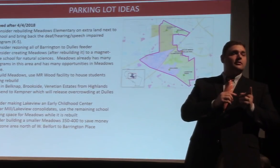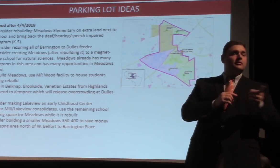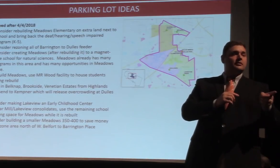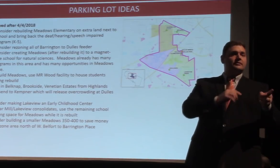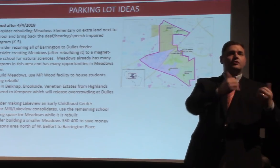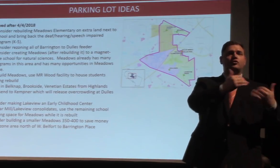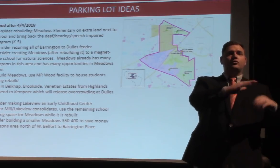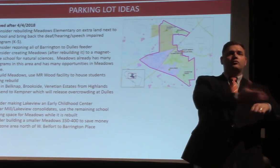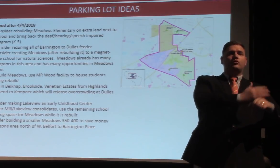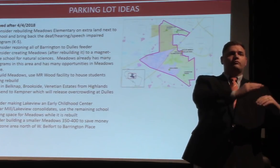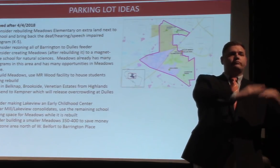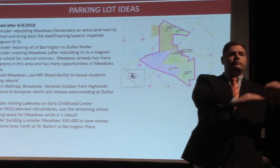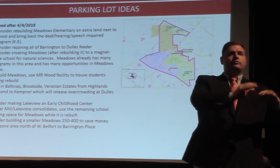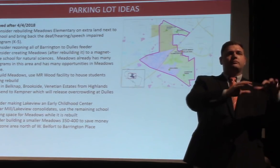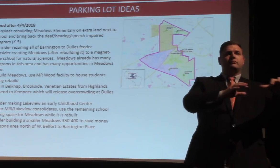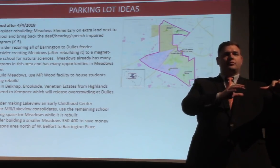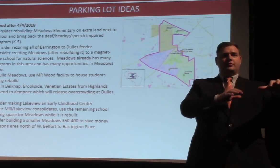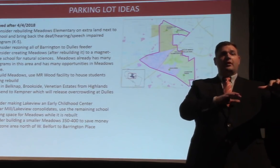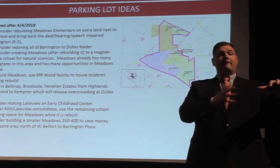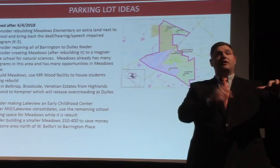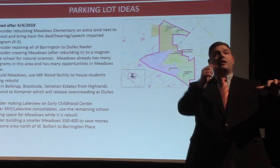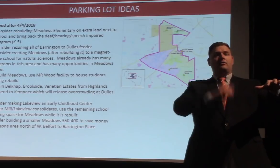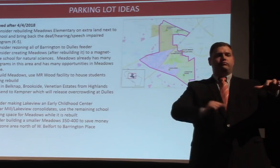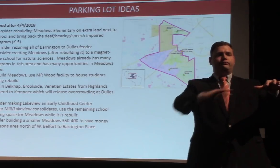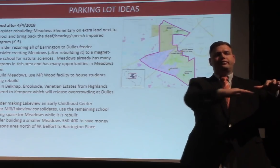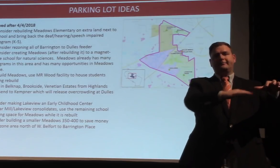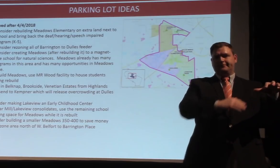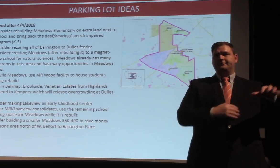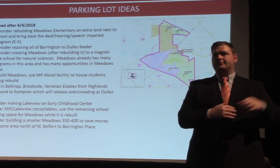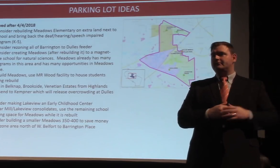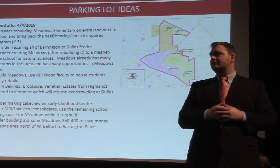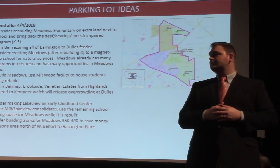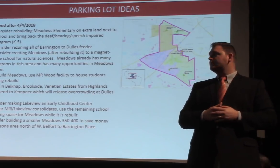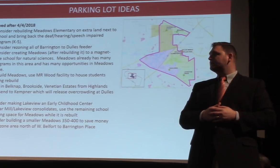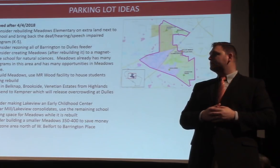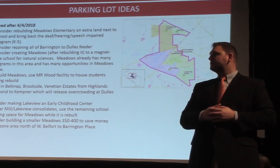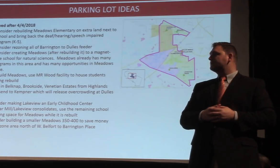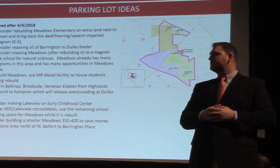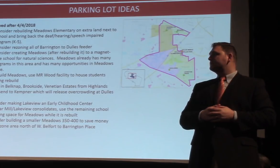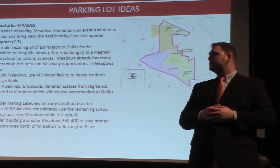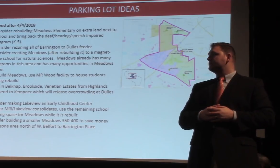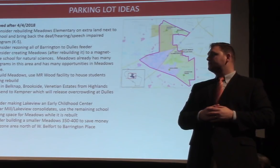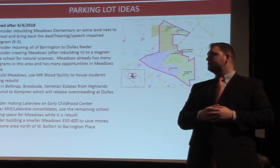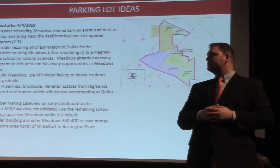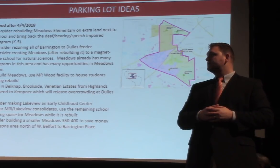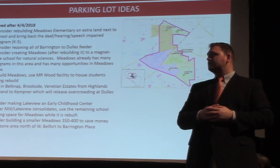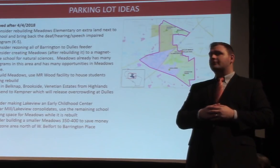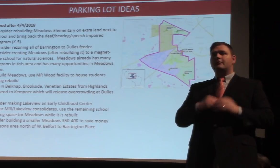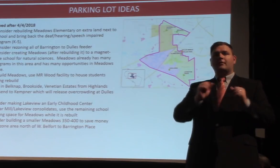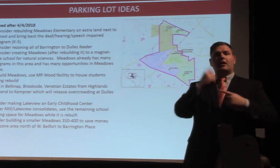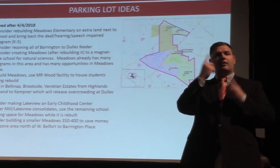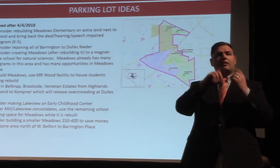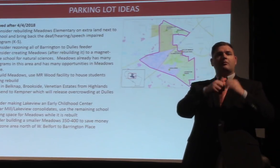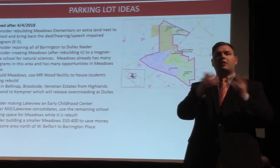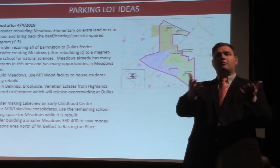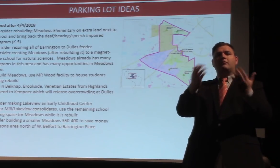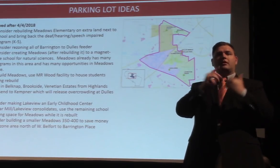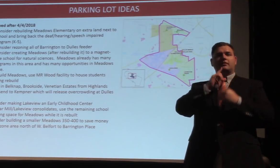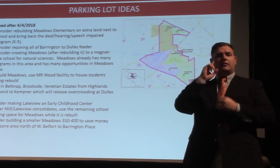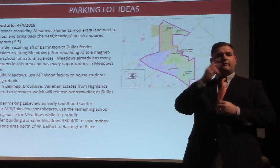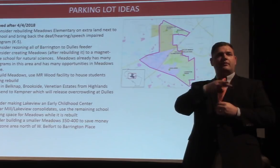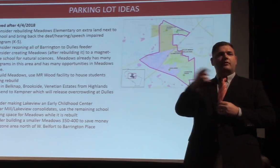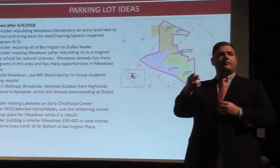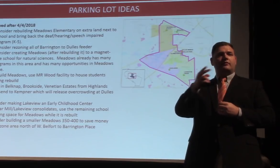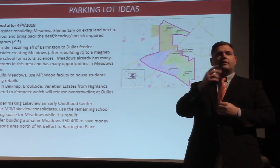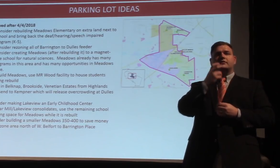Other ideas consider rebuilding Meadows again on that extra land and maybe build it large enough to bring back the deaf, hard of hearing, speech impaired program.